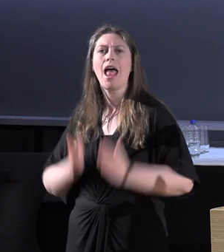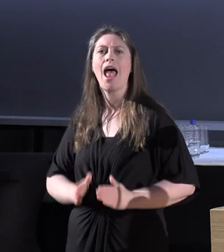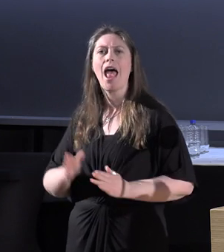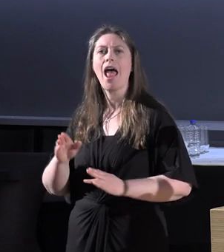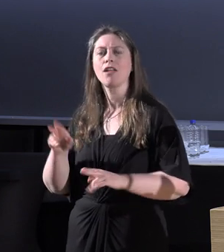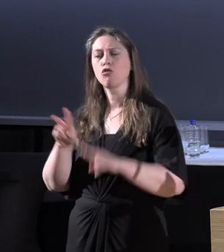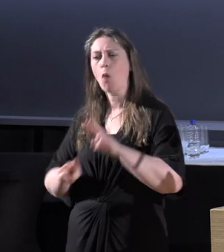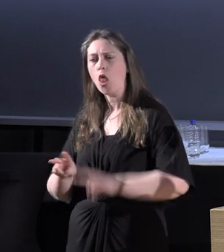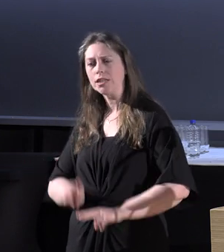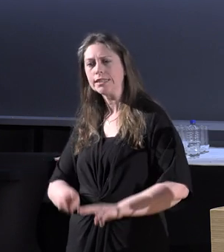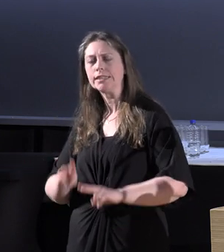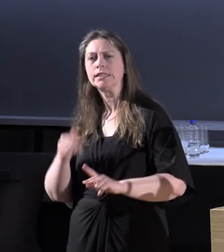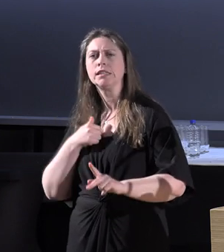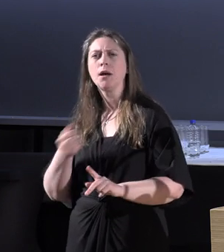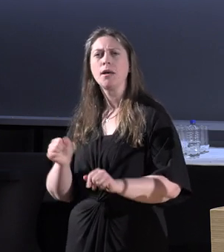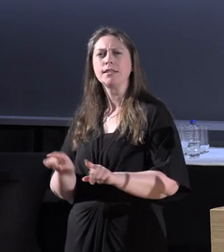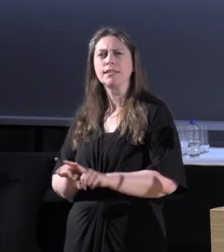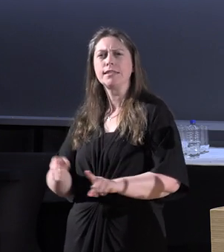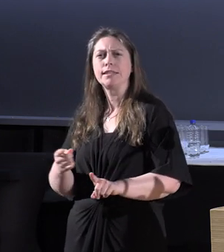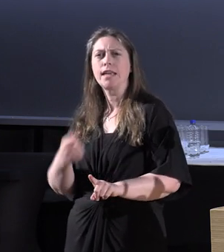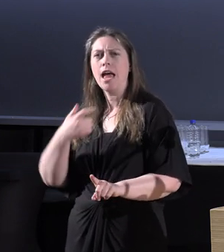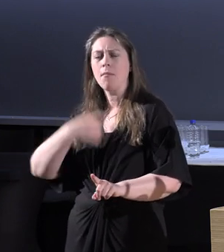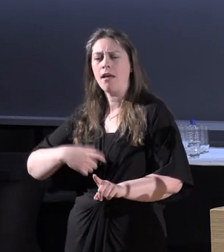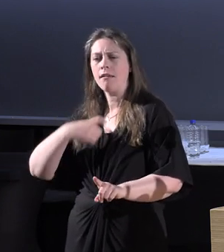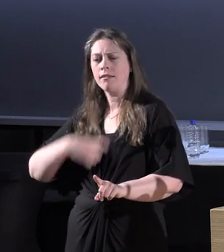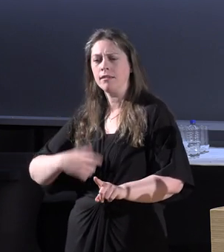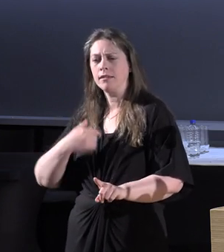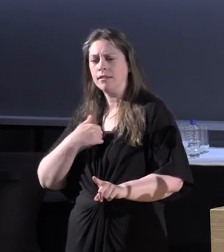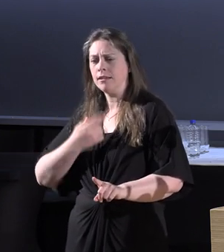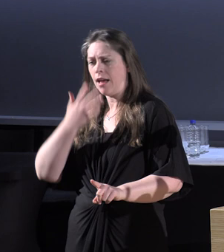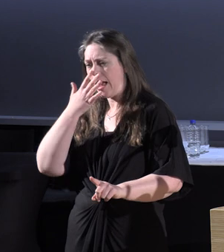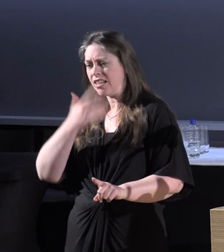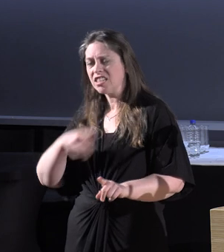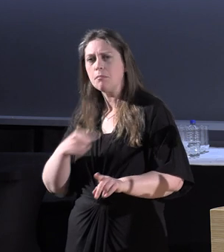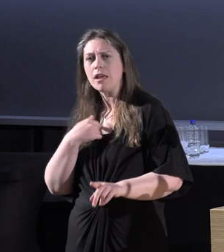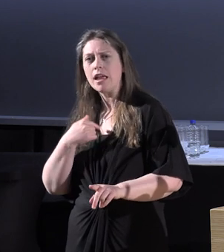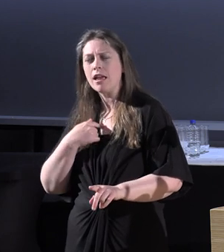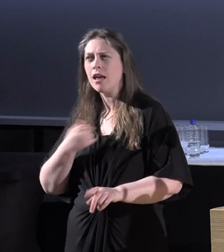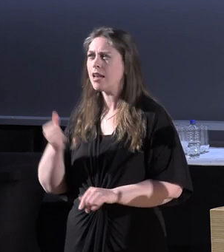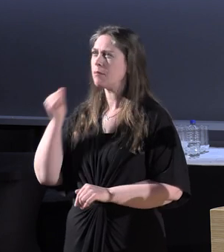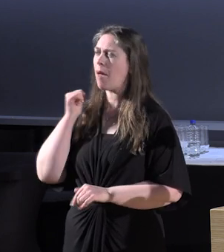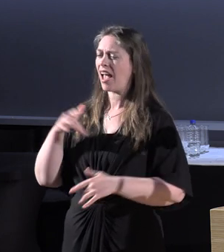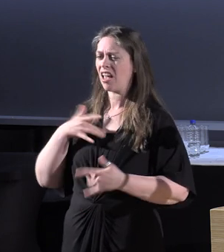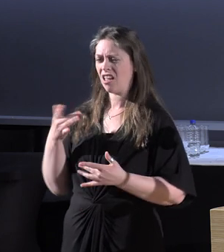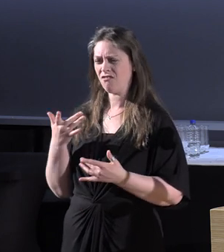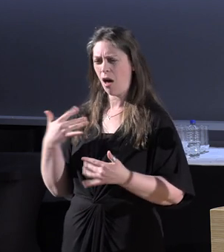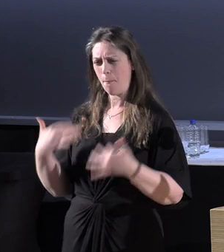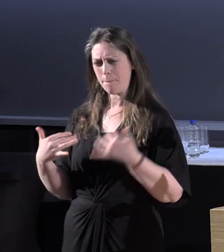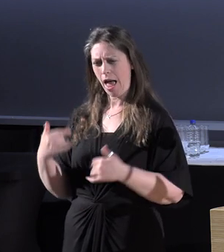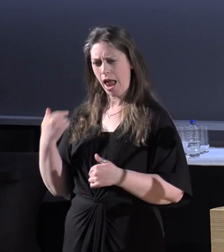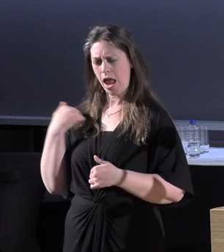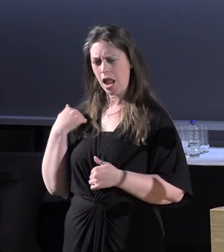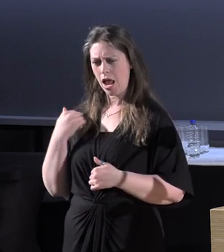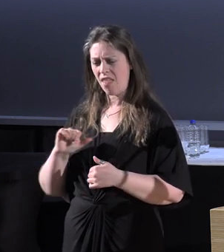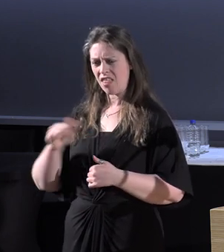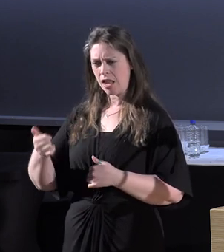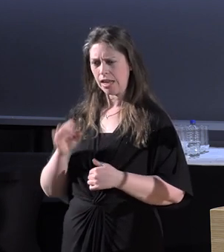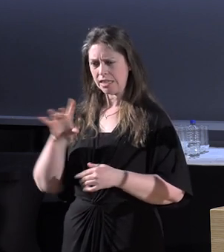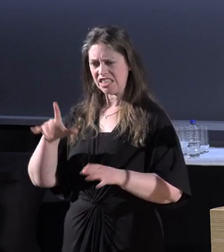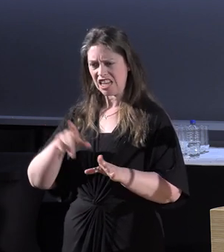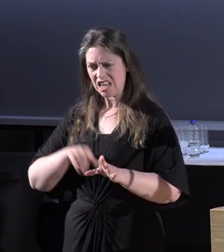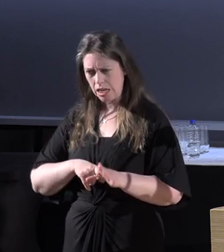age, had a twinge in his back and in the preceding next decade,